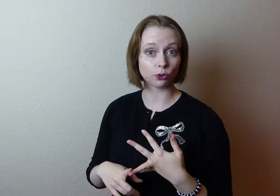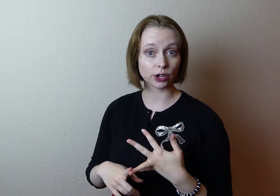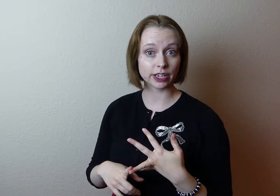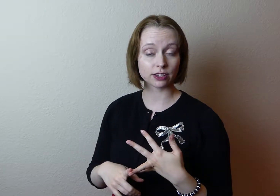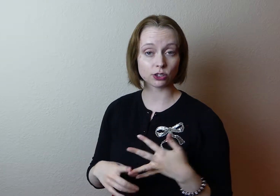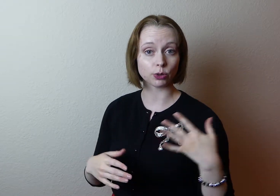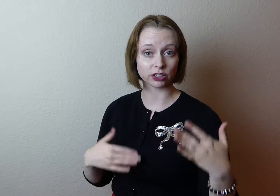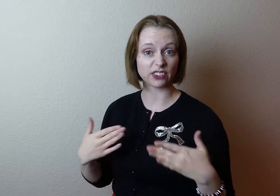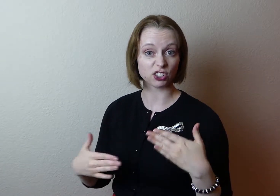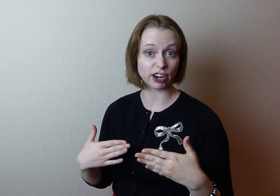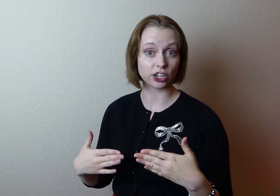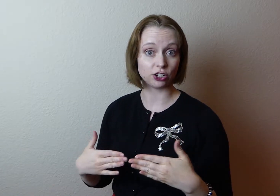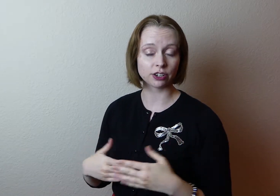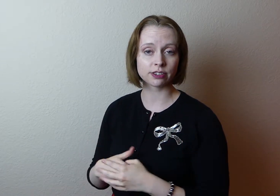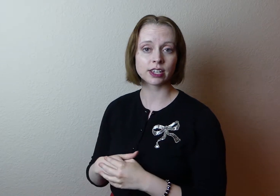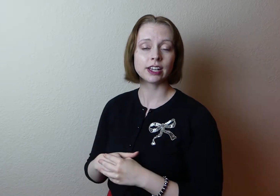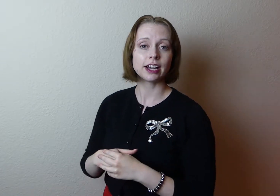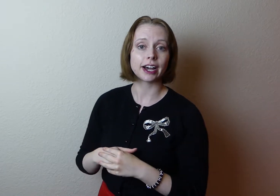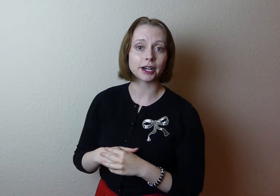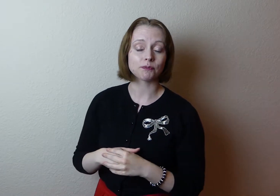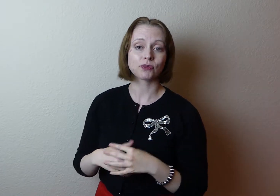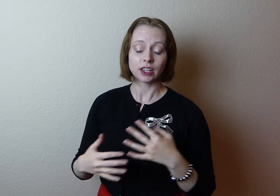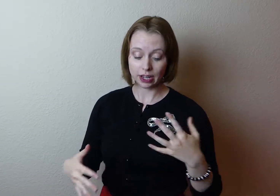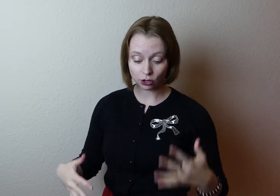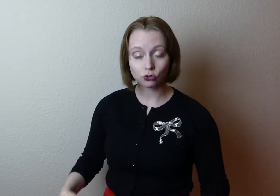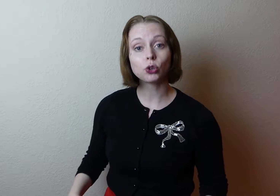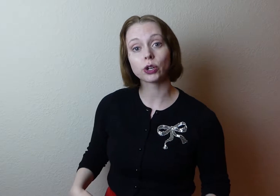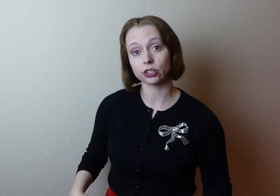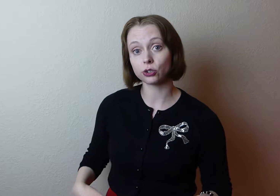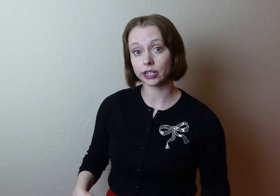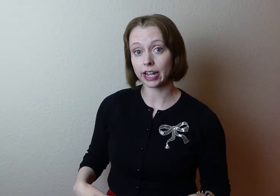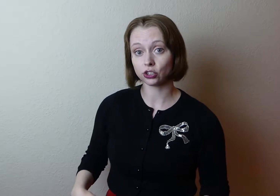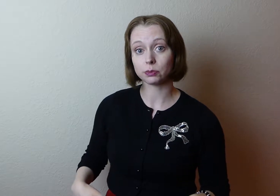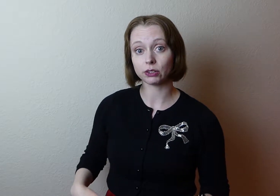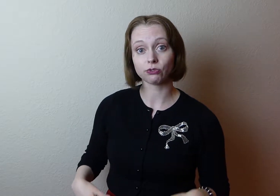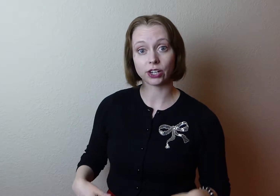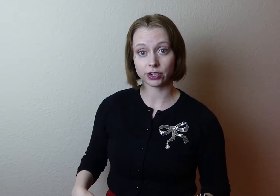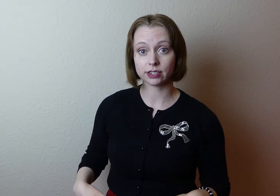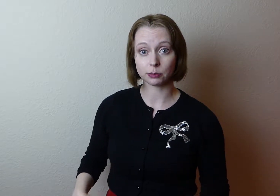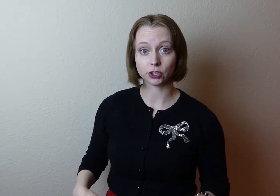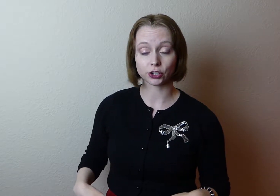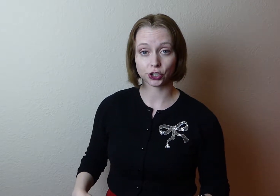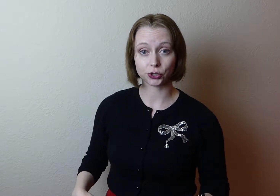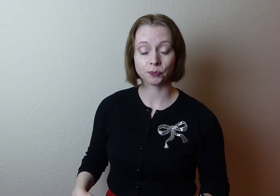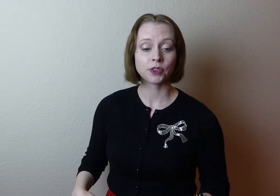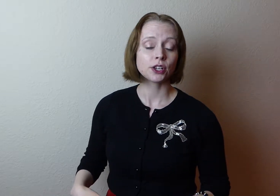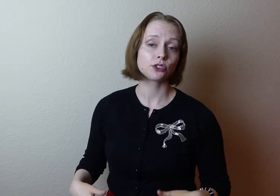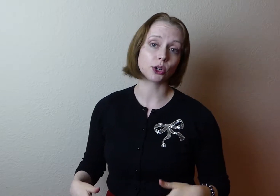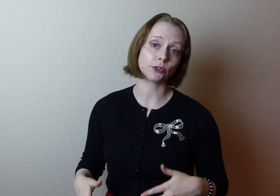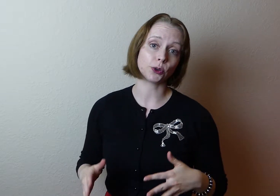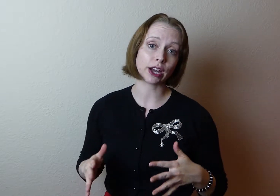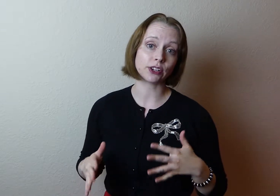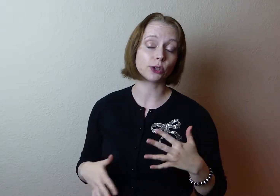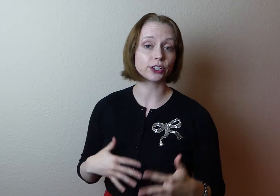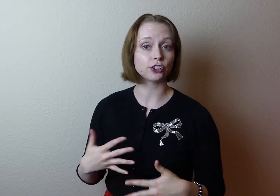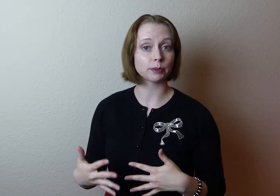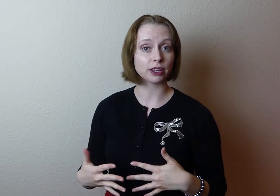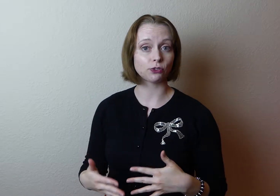four hits, so our left and right hooks. And our footwork is going to actually be very similar too. So if you have any questions about the